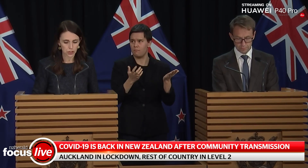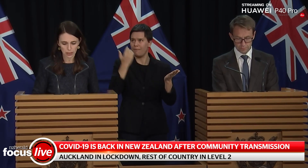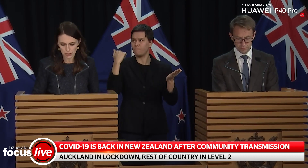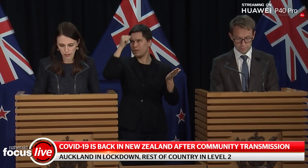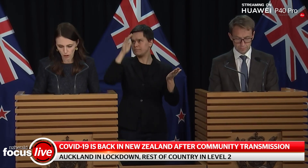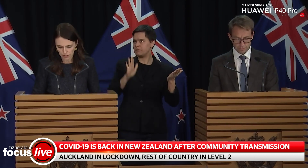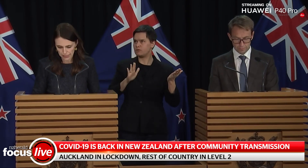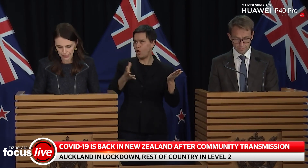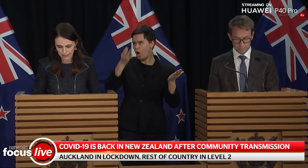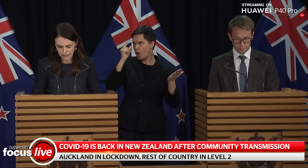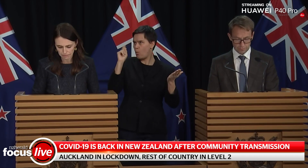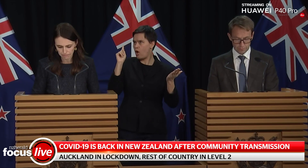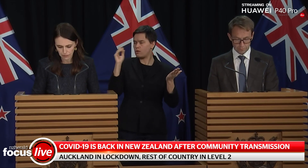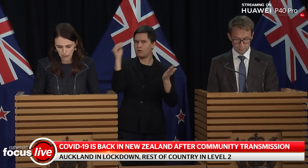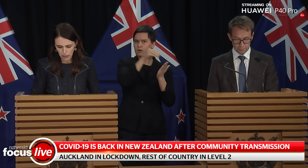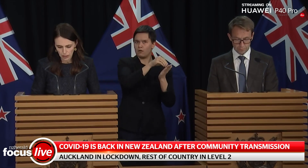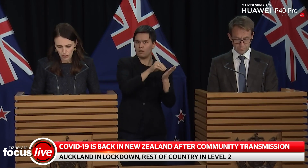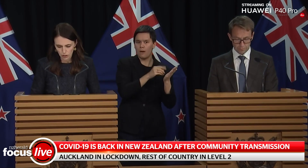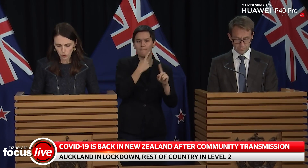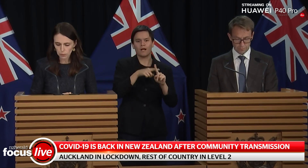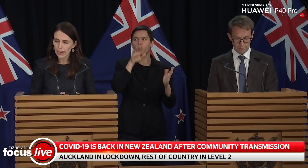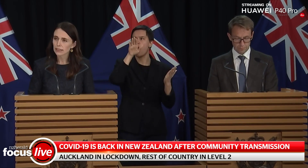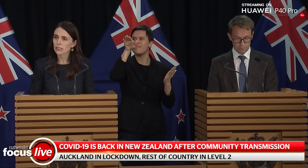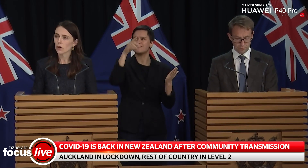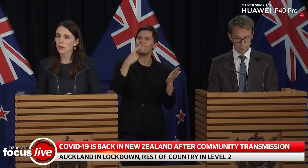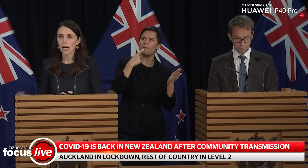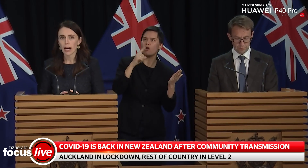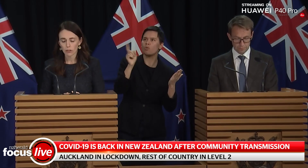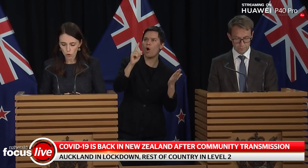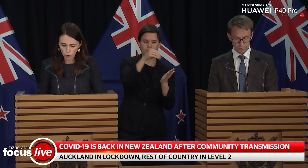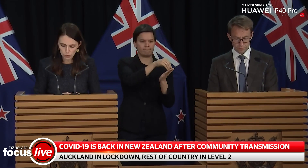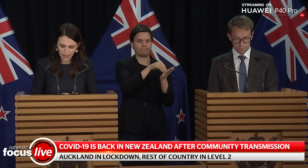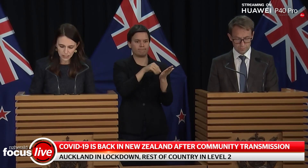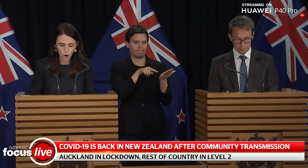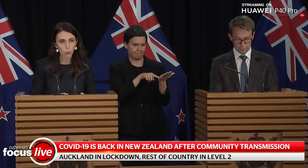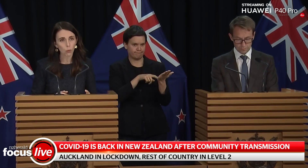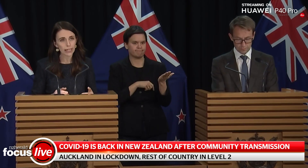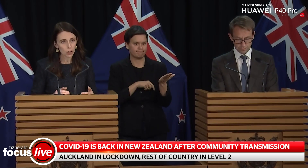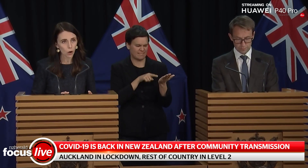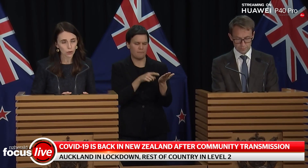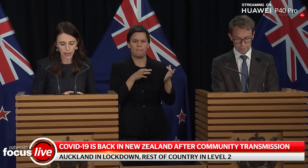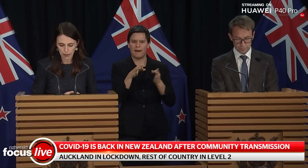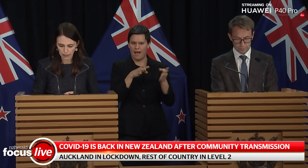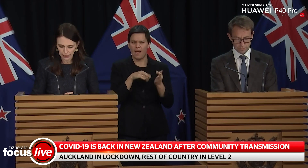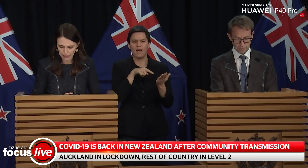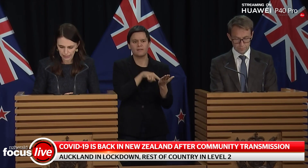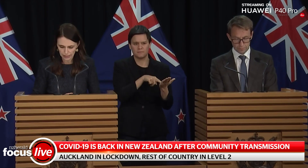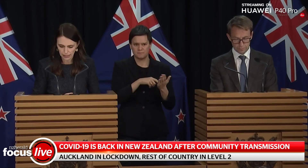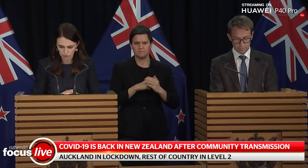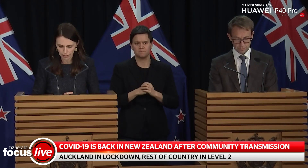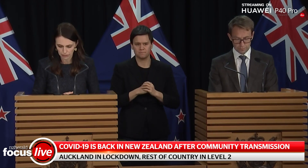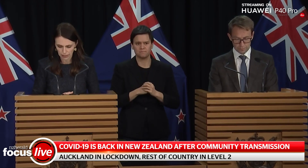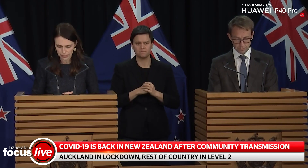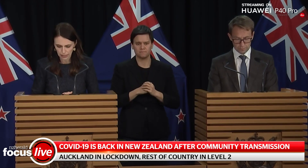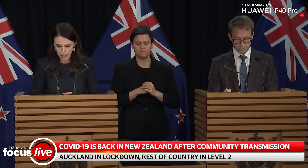resurgence overseas. Those plans, though, are of course based on what we know about the cases